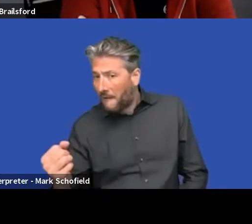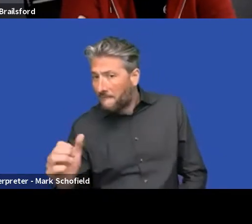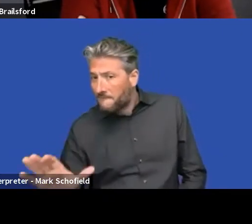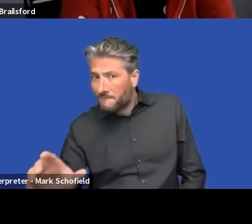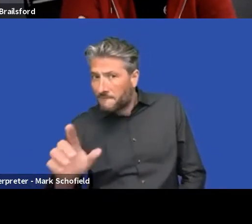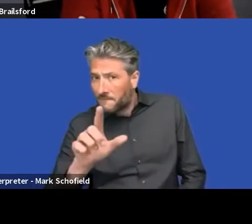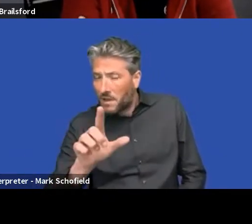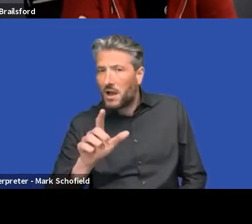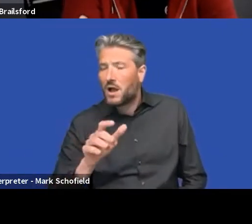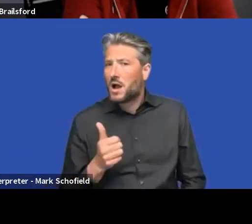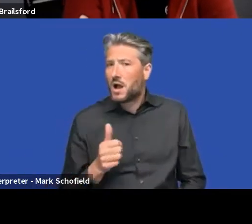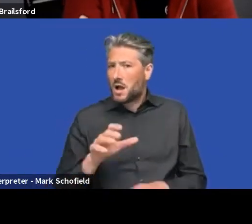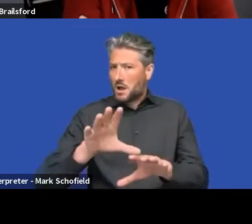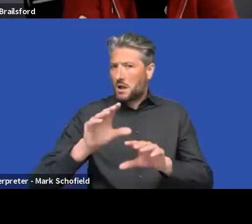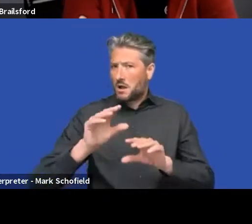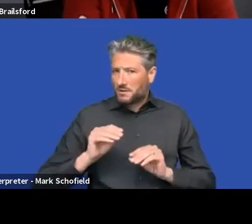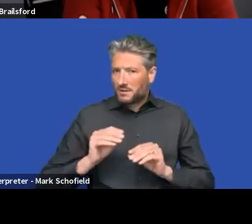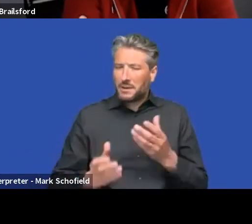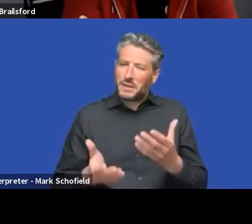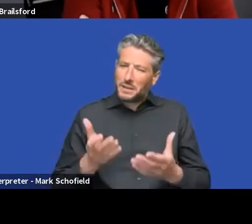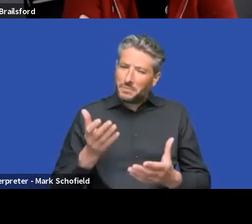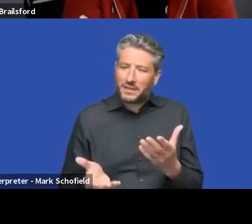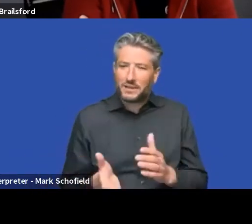I'm not really sure if this will break with an update.